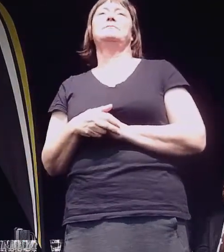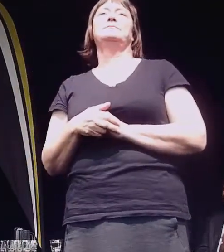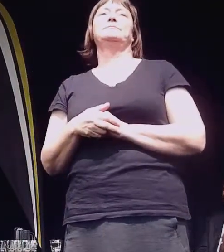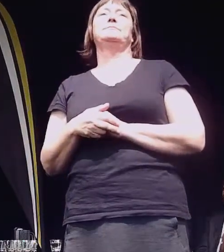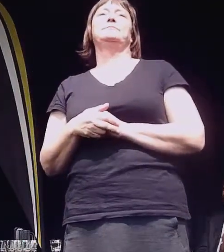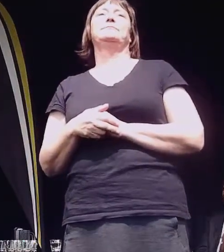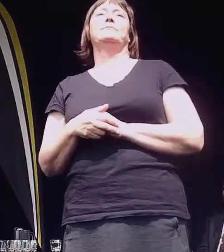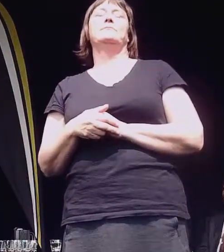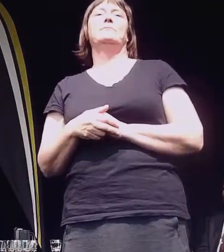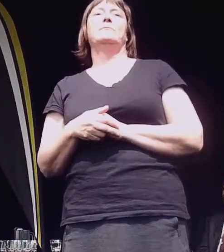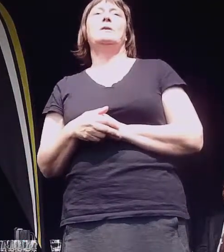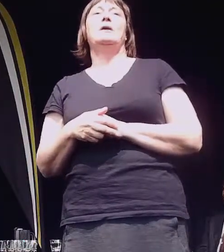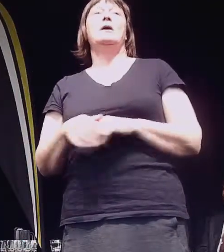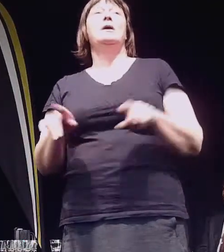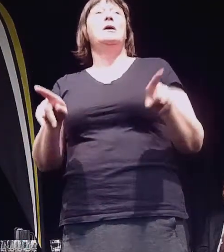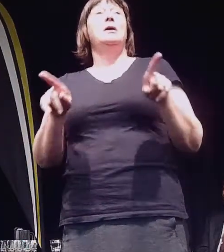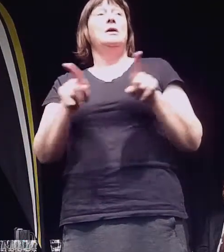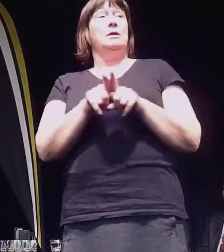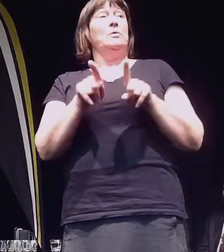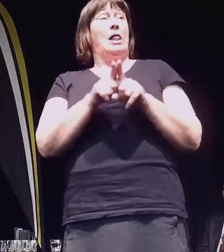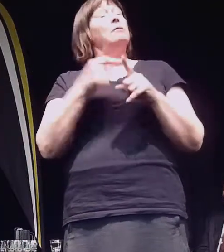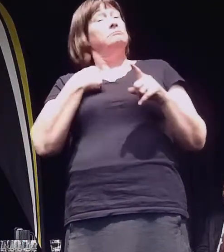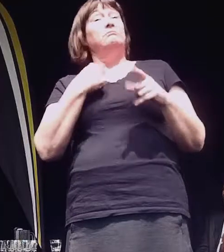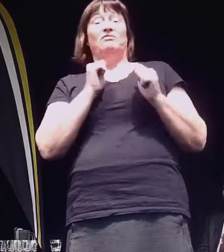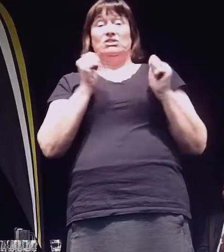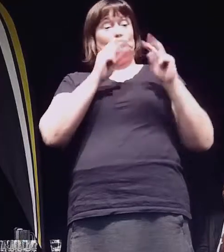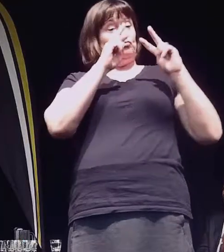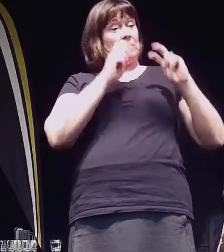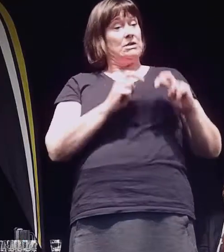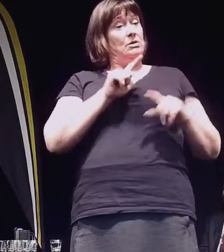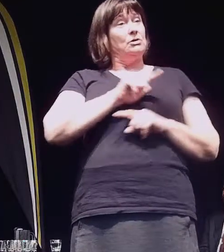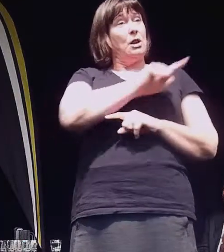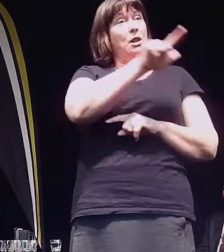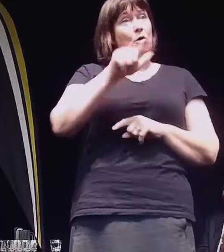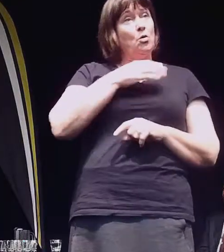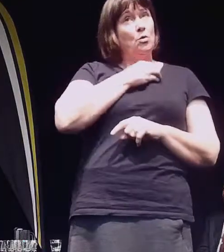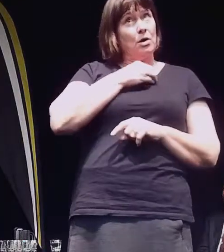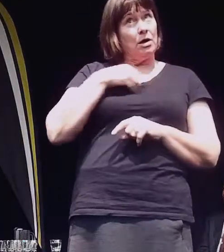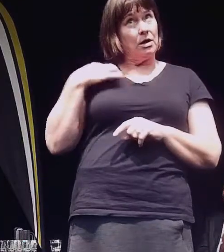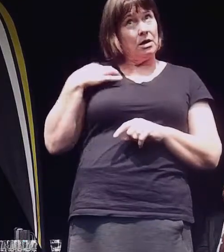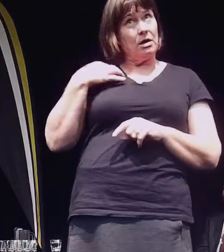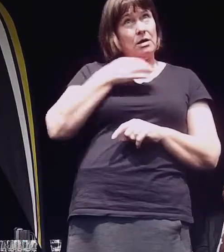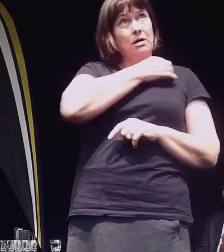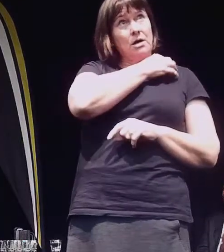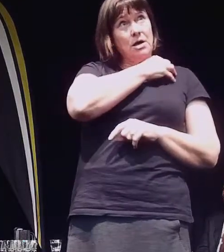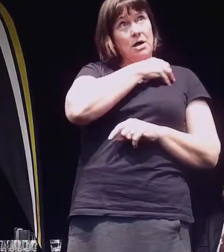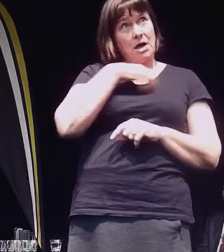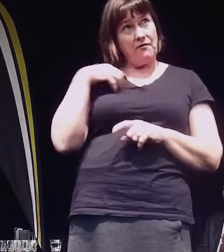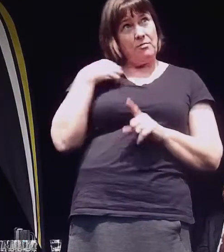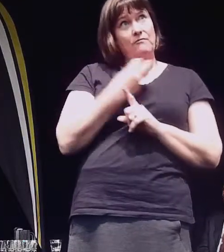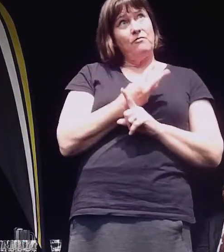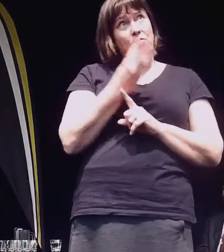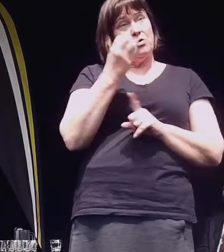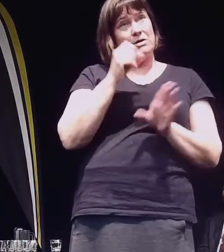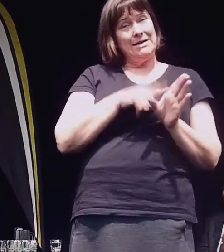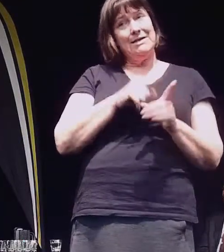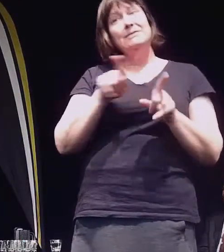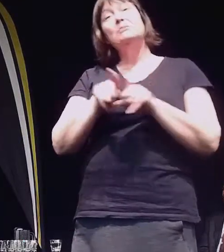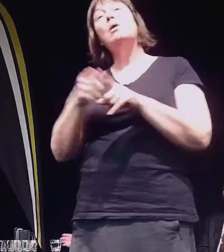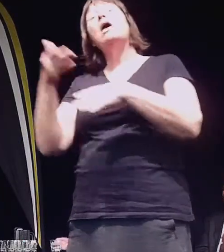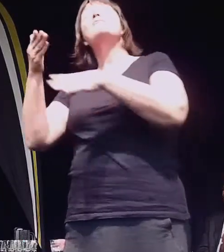Now, as well as researching local bodies for the last 30 years, I've also worked in local government